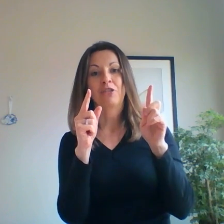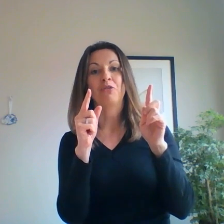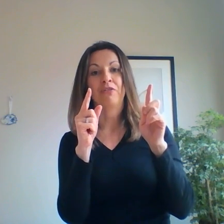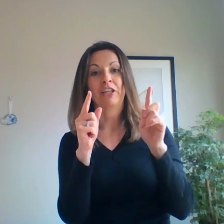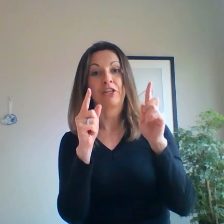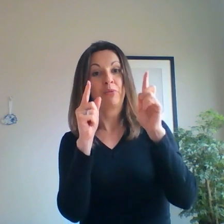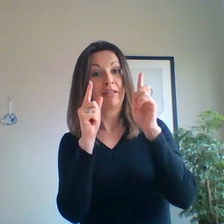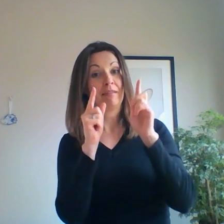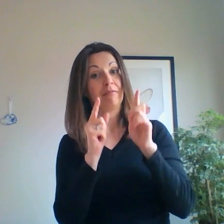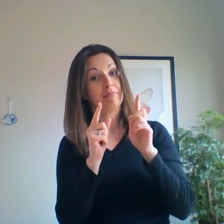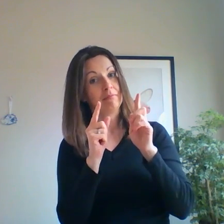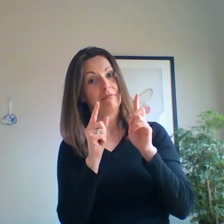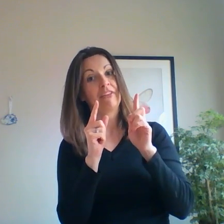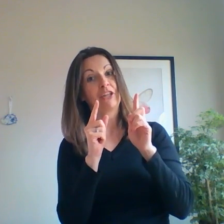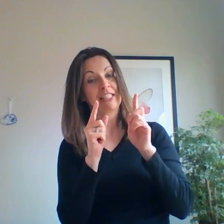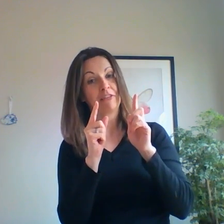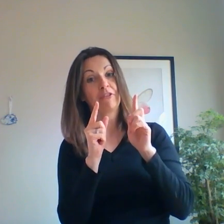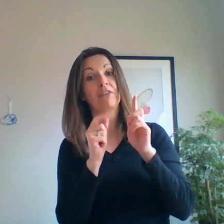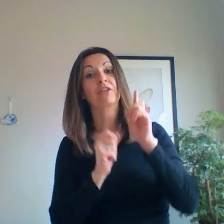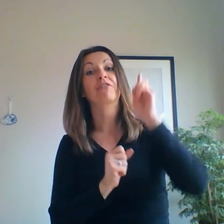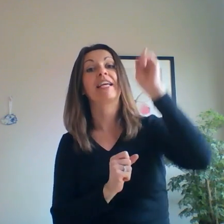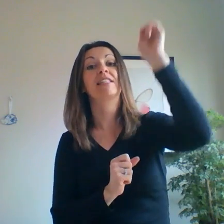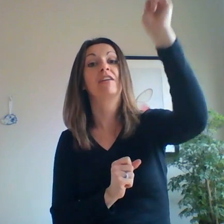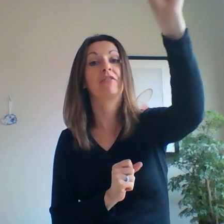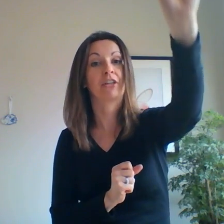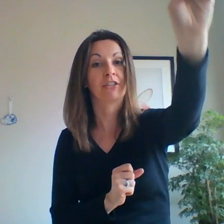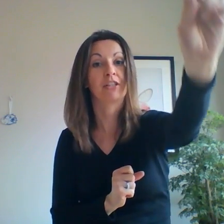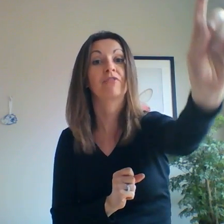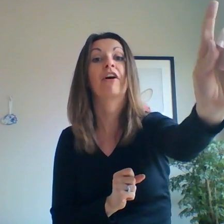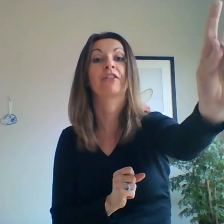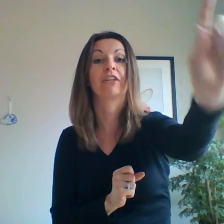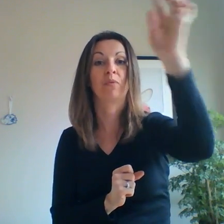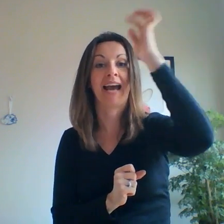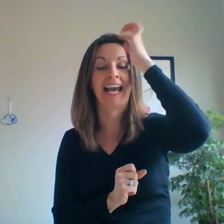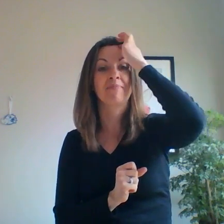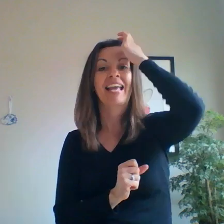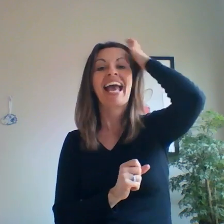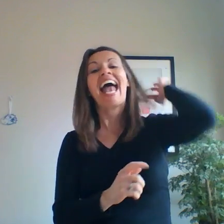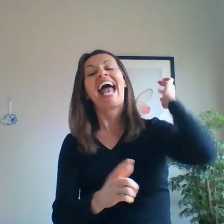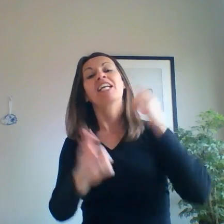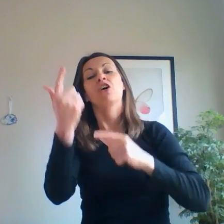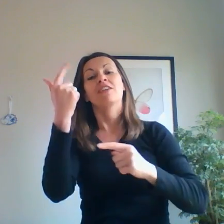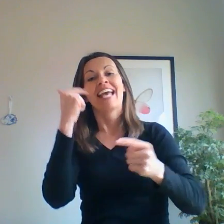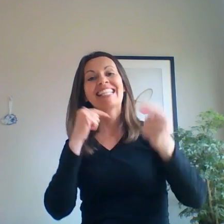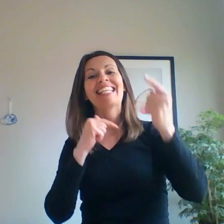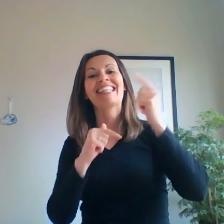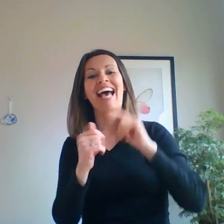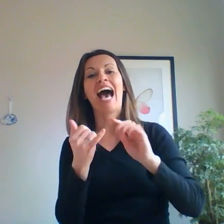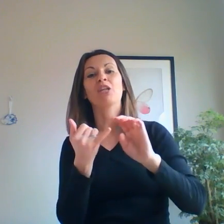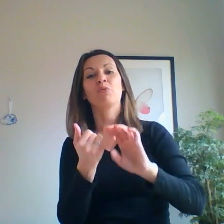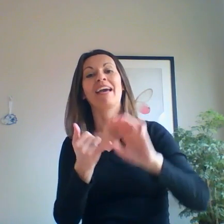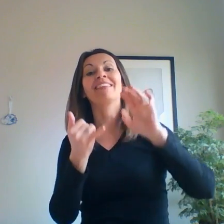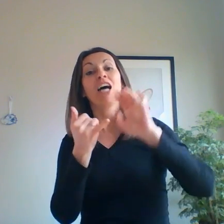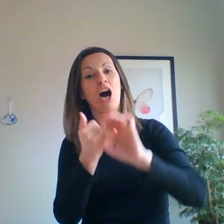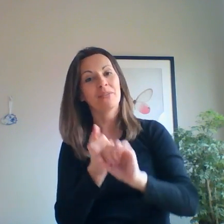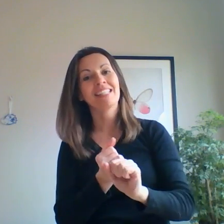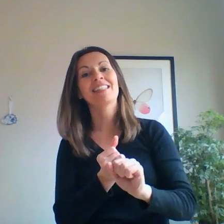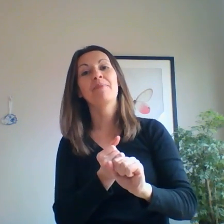two fingers when the finger is in front of your face versus farther away. And connecting that with, oh, this is a